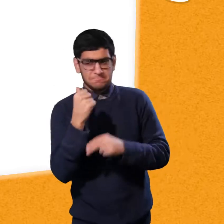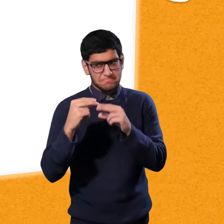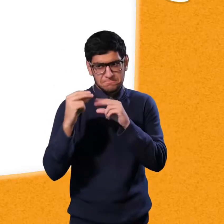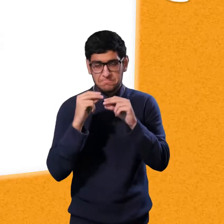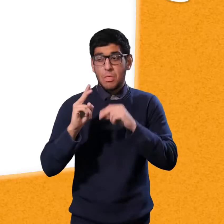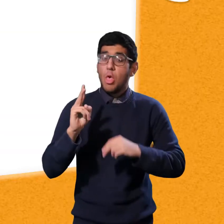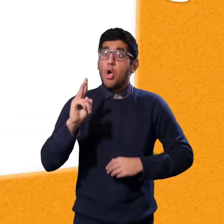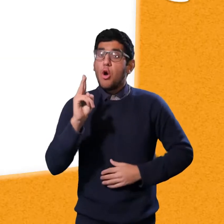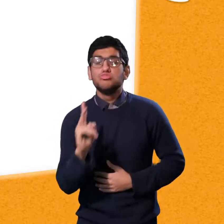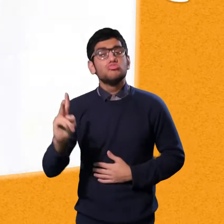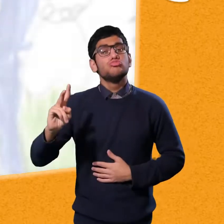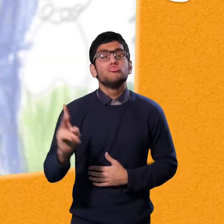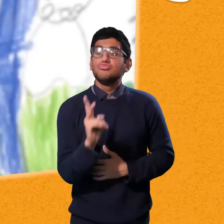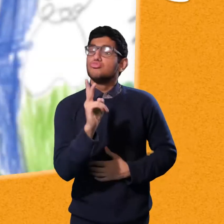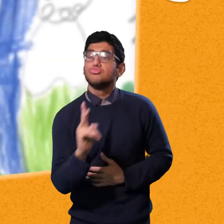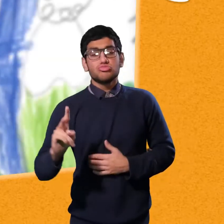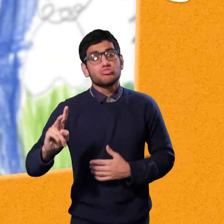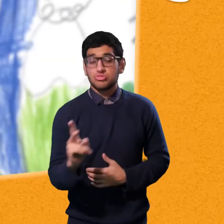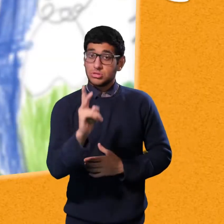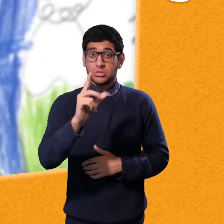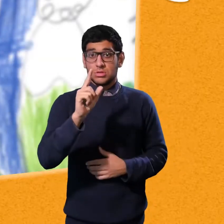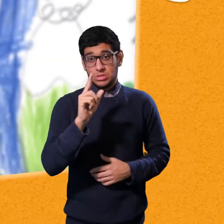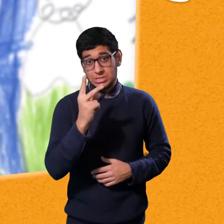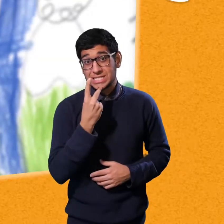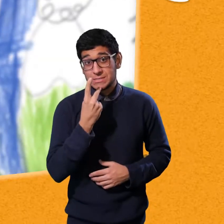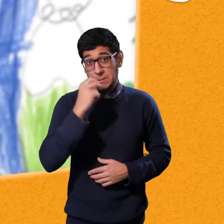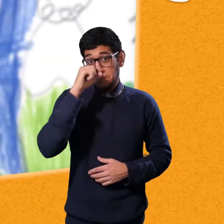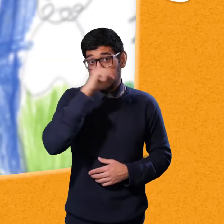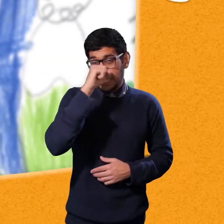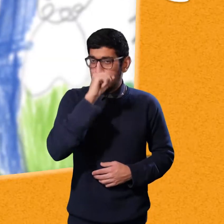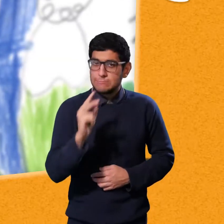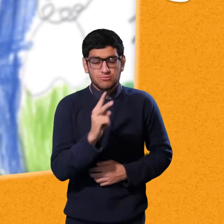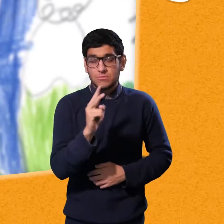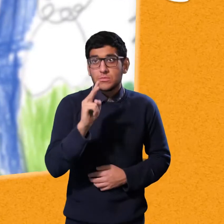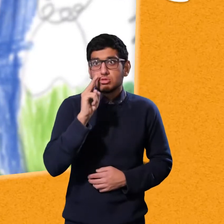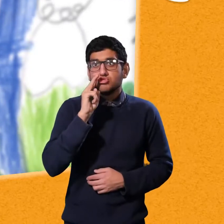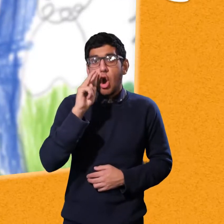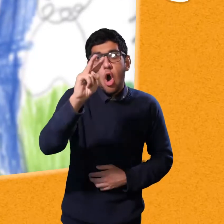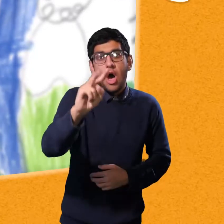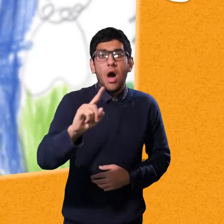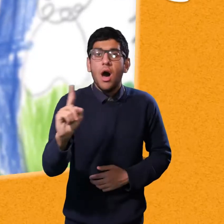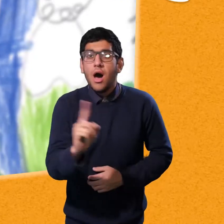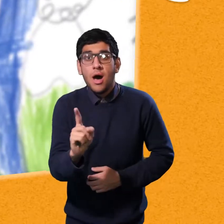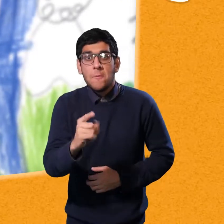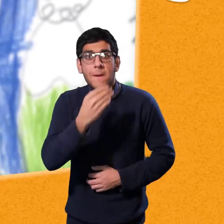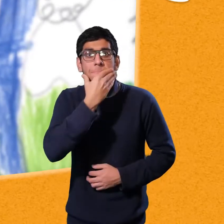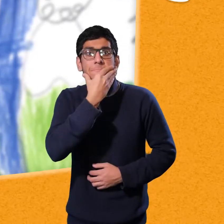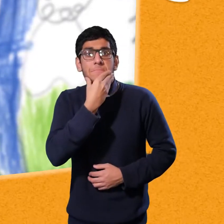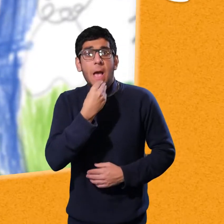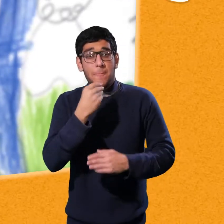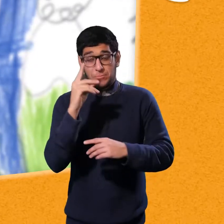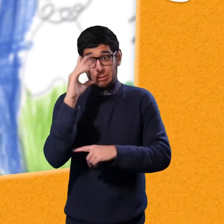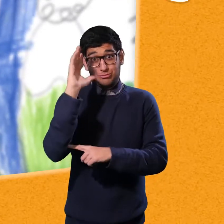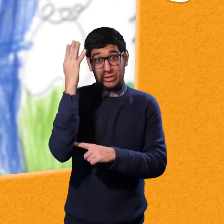fantastic, my house. The two little pigs walked off. And the second little pig saw